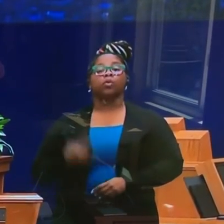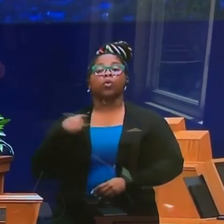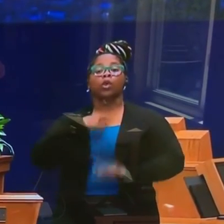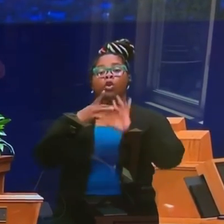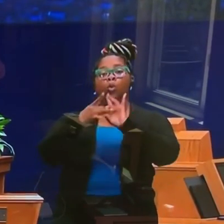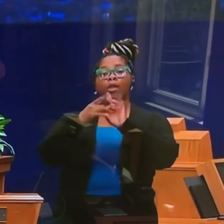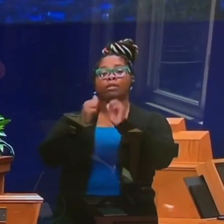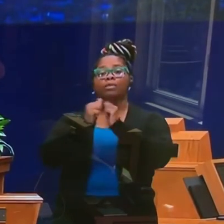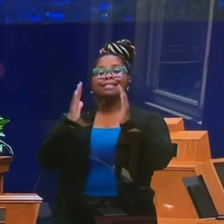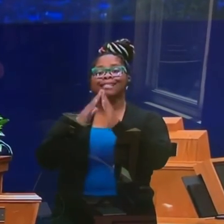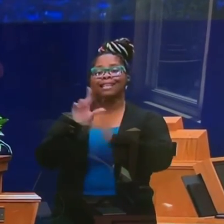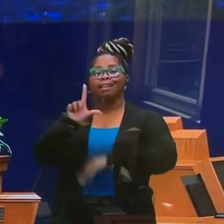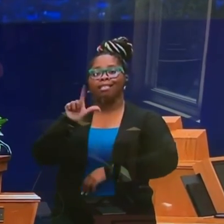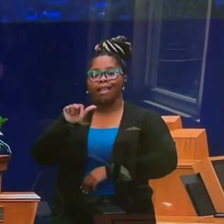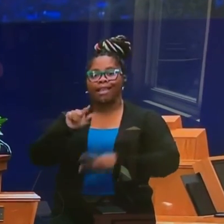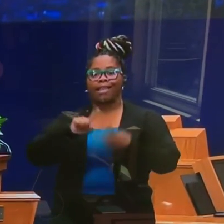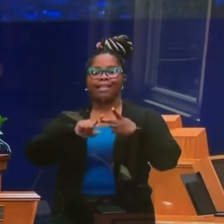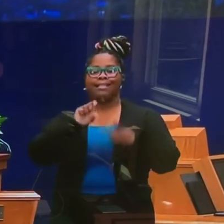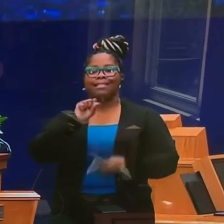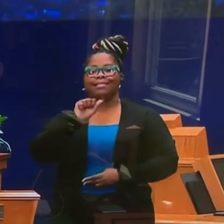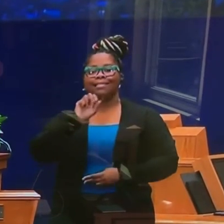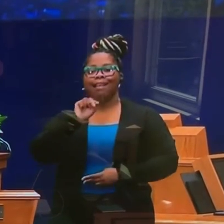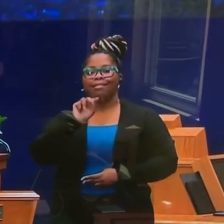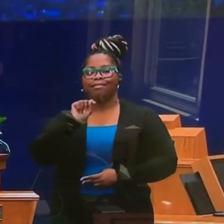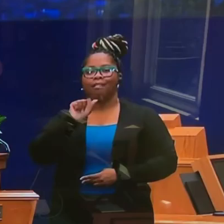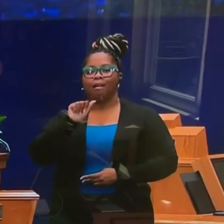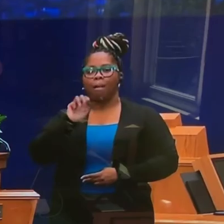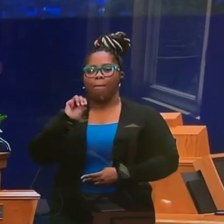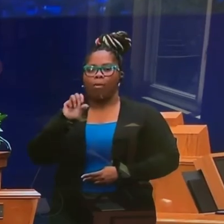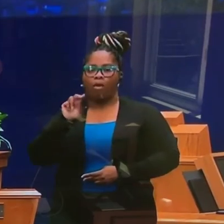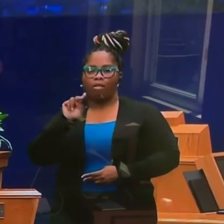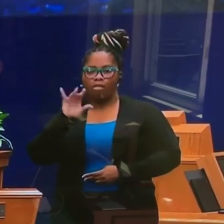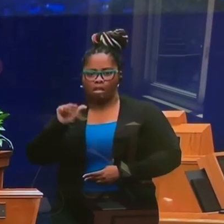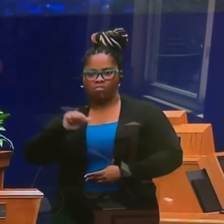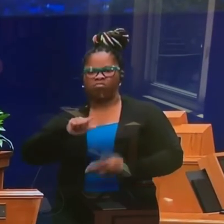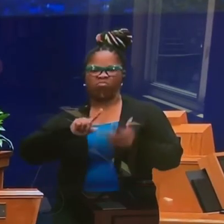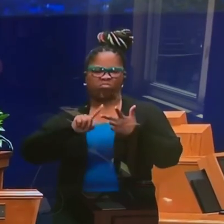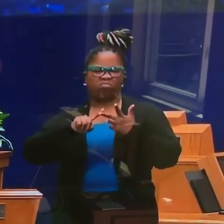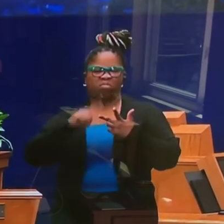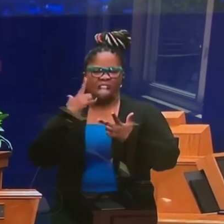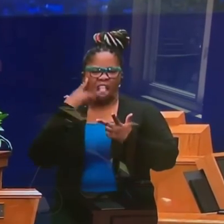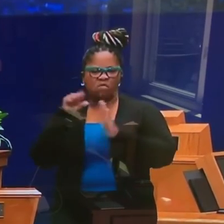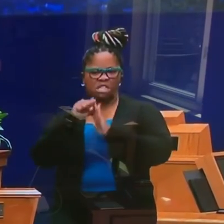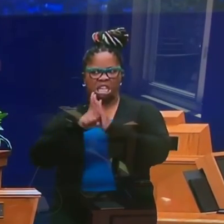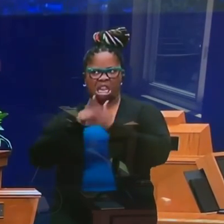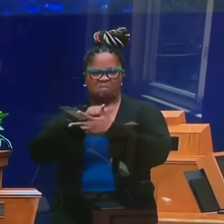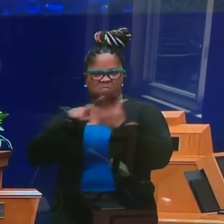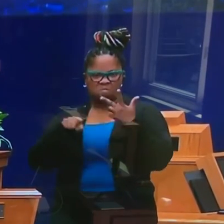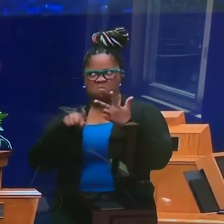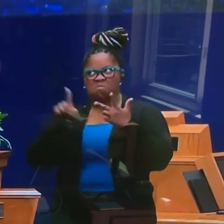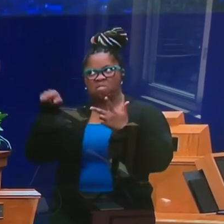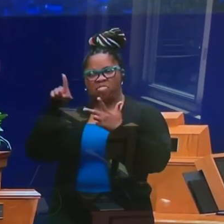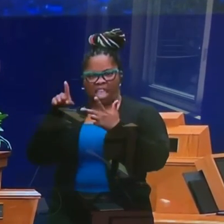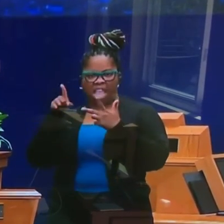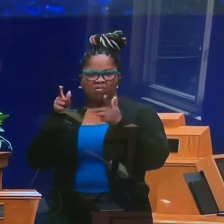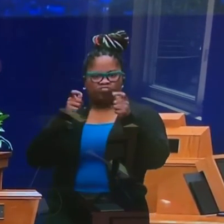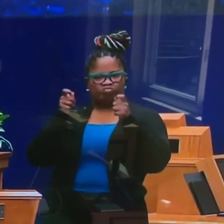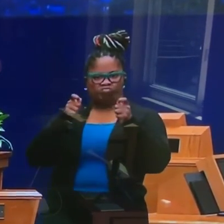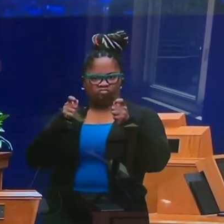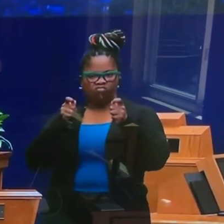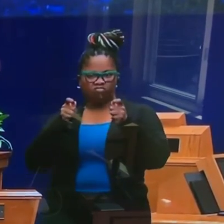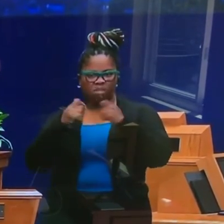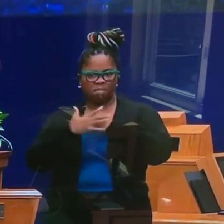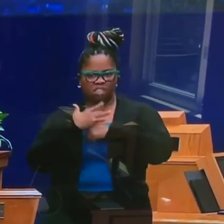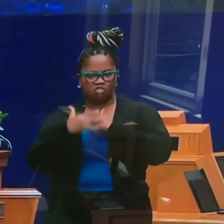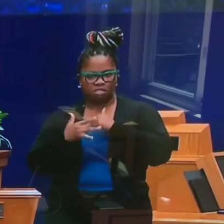of Los Angeles, the city of Santa Monica and the state, which also operate beaches in the health health officers jurisdiction and